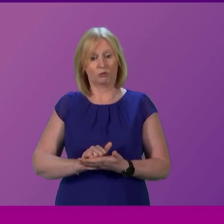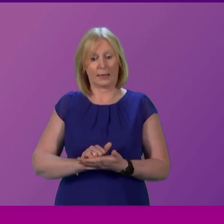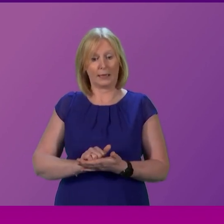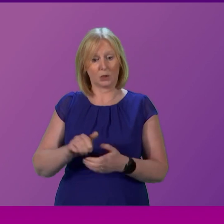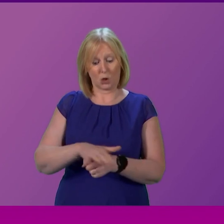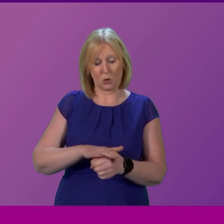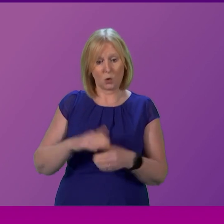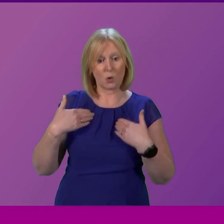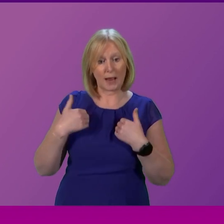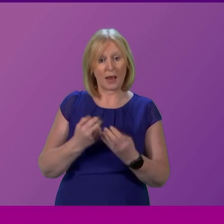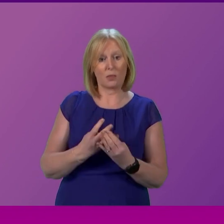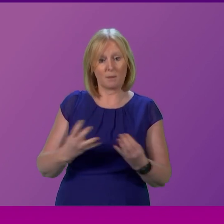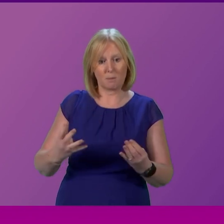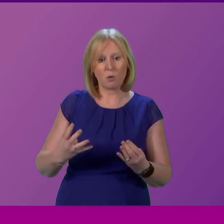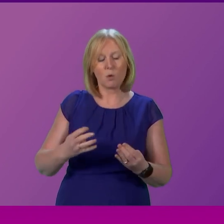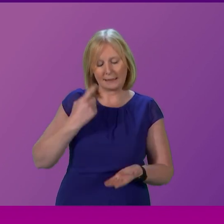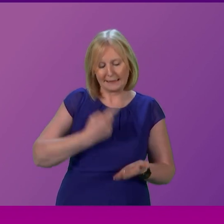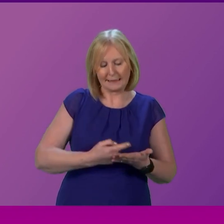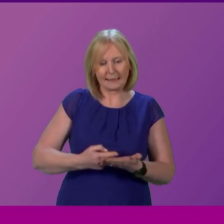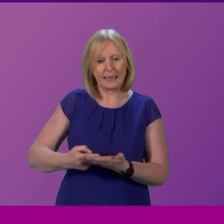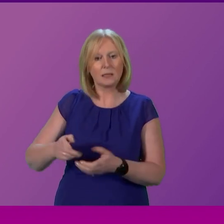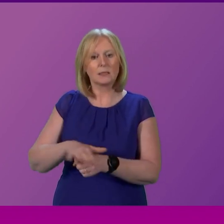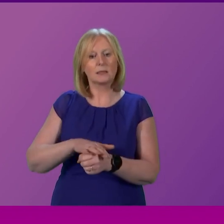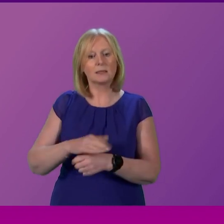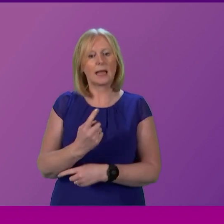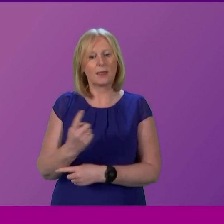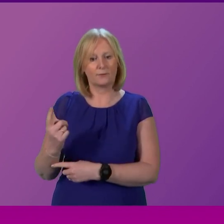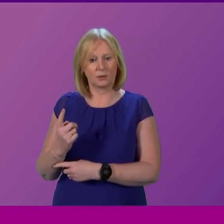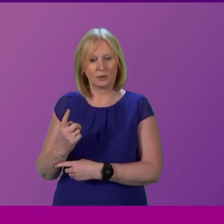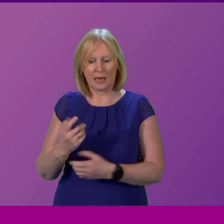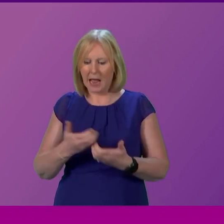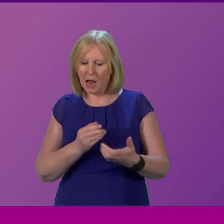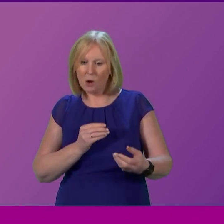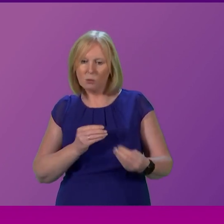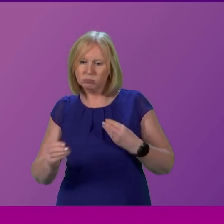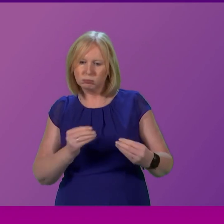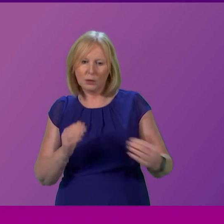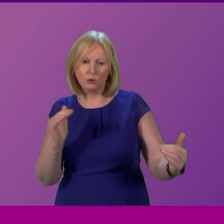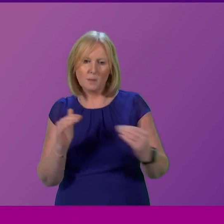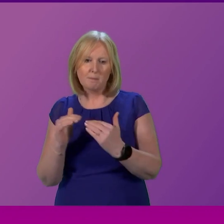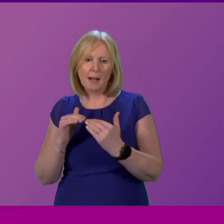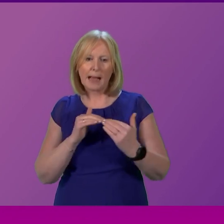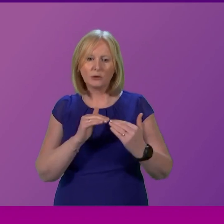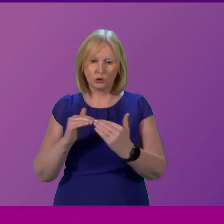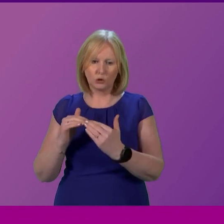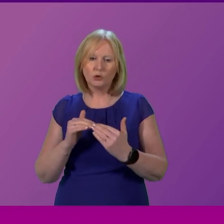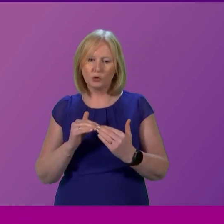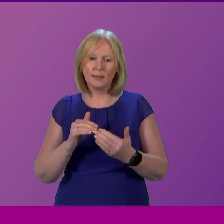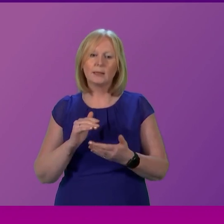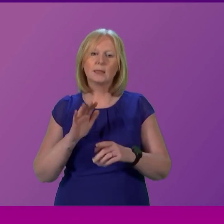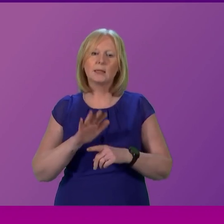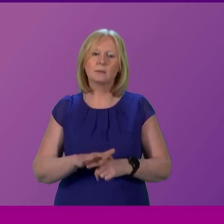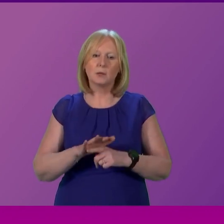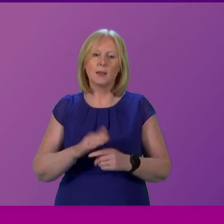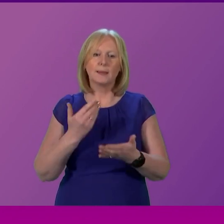that decision making at a local level and determine how to best flex their services in order to cope with that demand